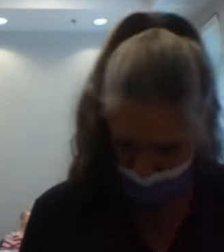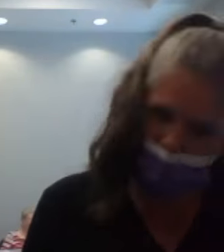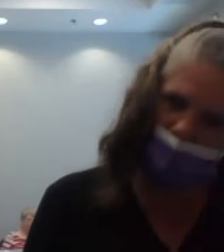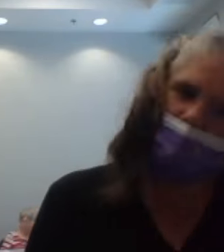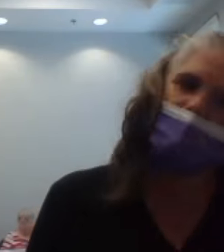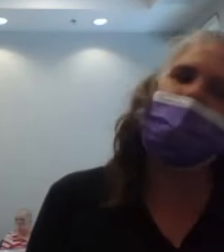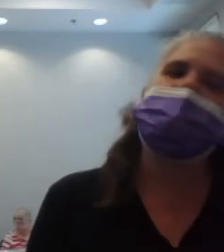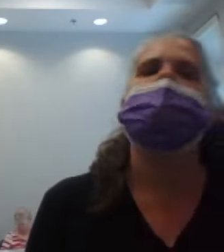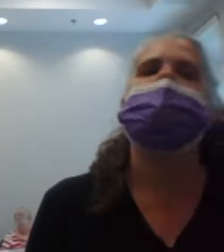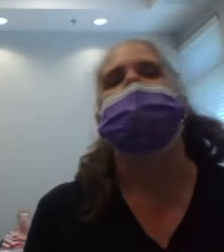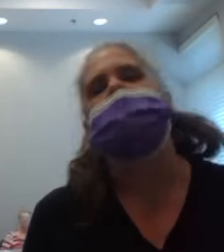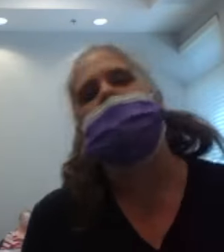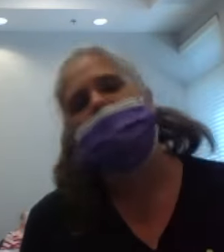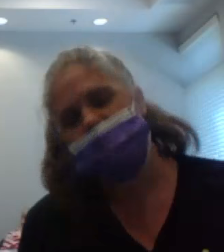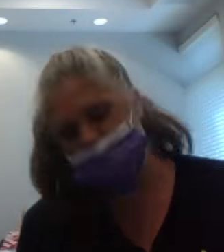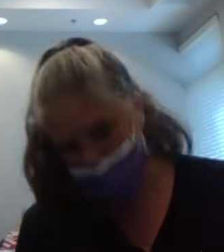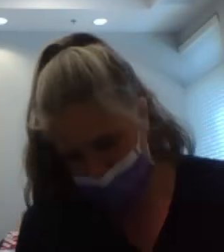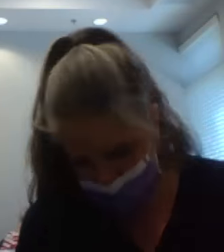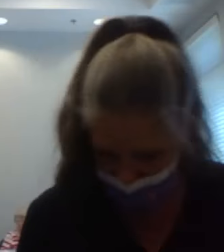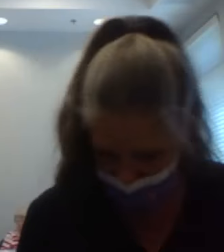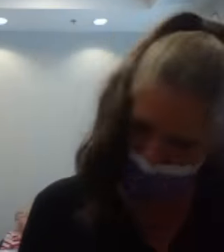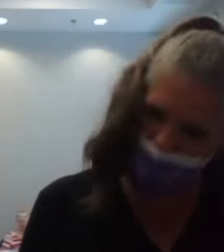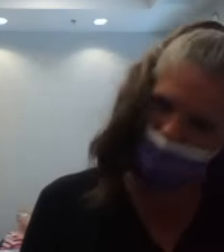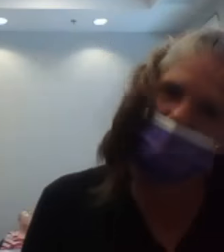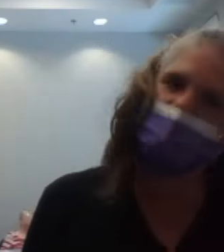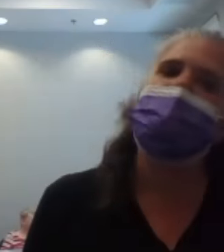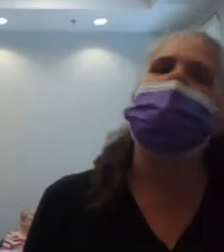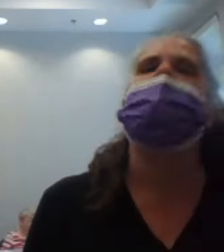18, 19, 20.